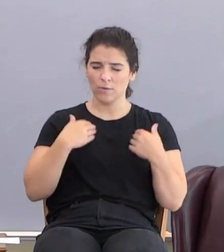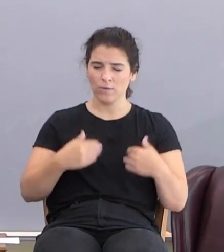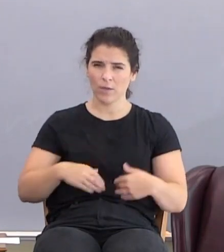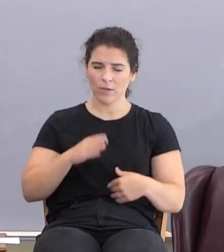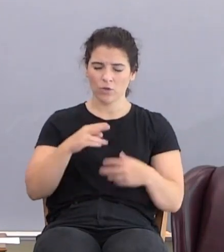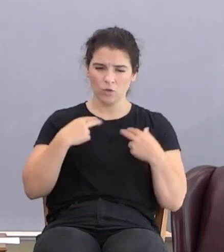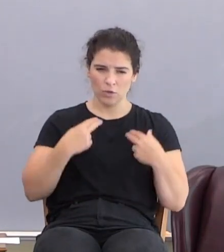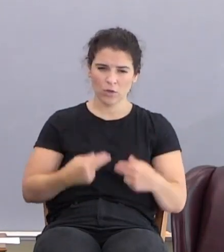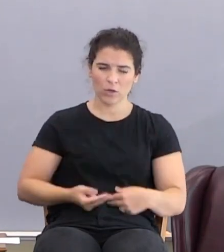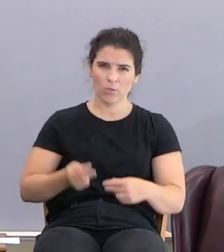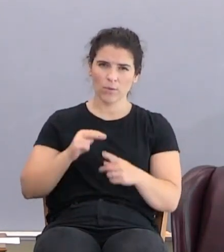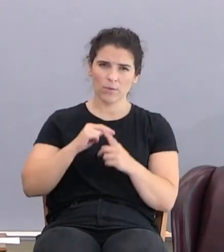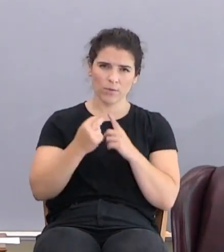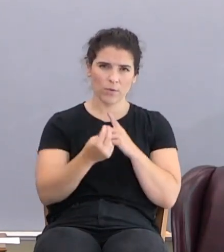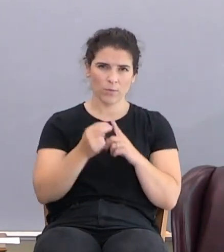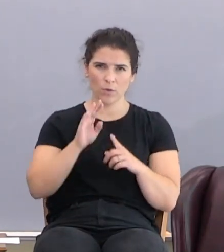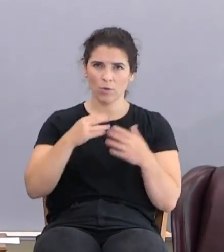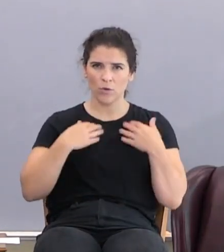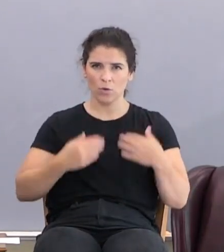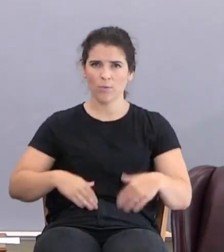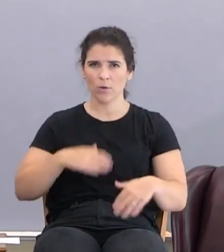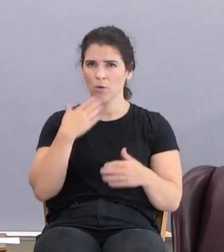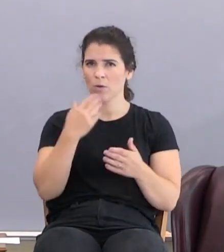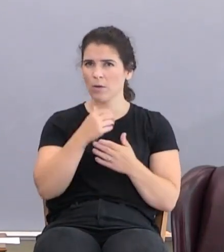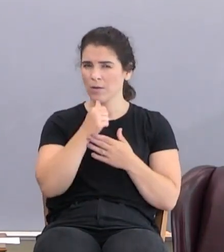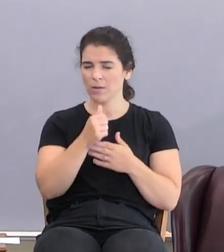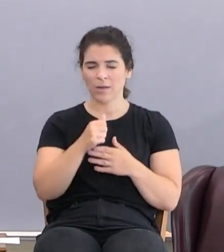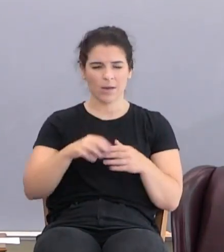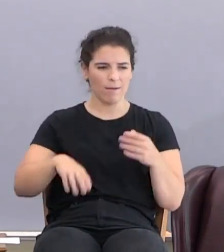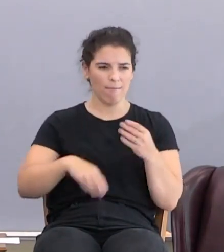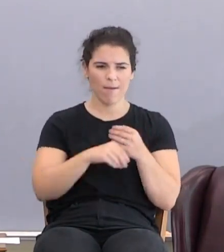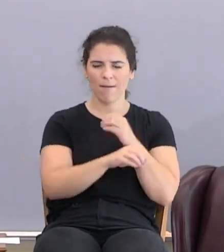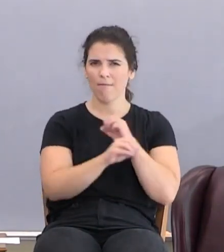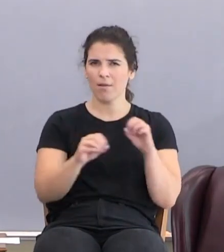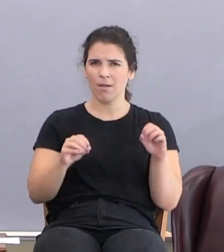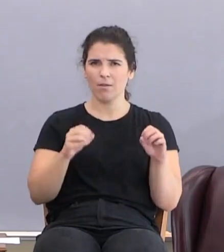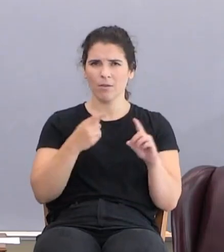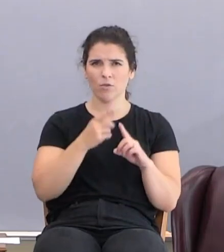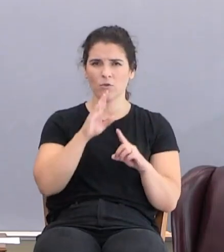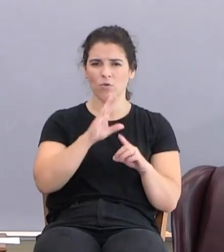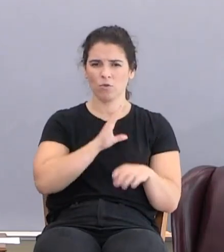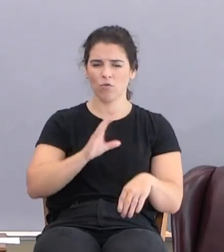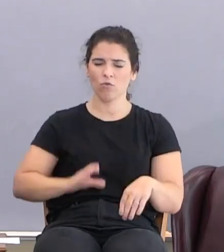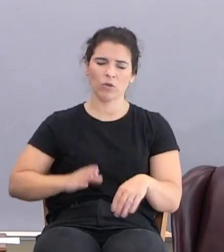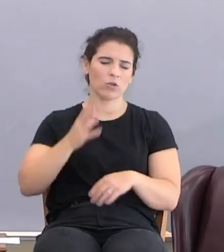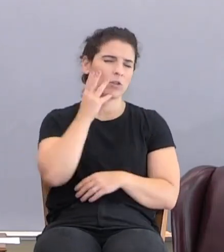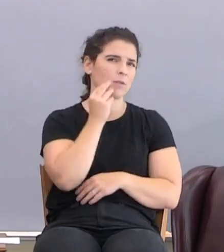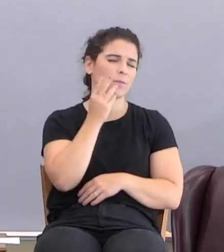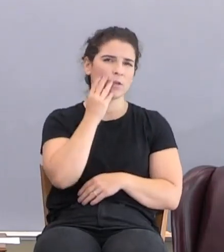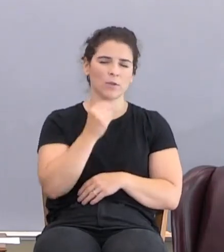your human viewpoint, your human good isn't going to add anything to your Christian experience.